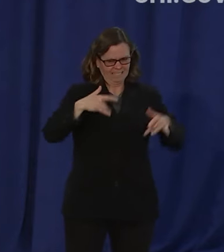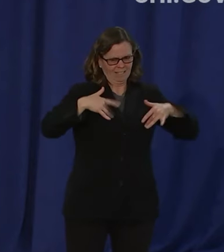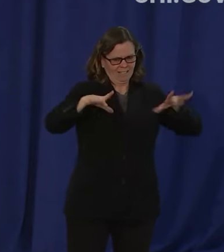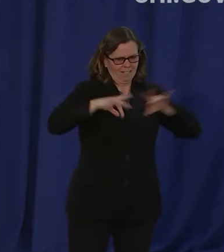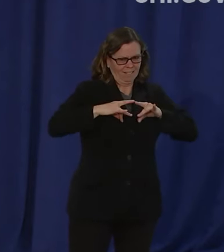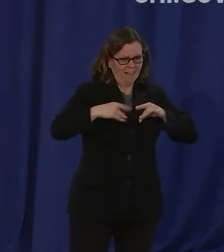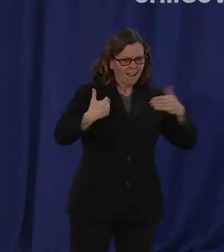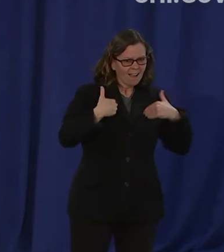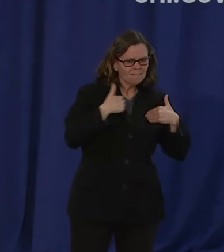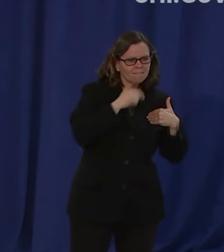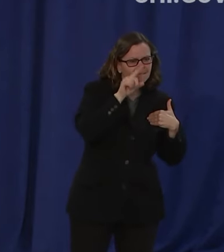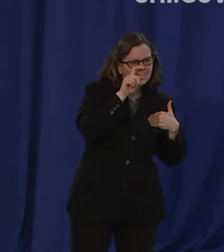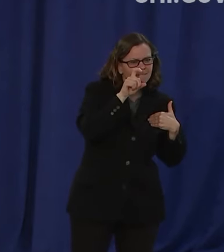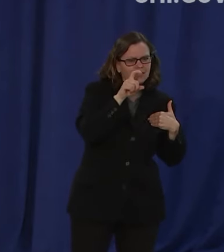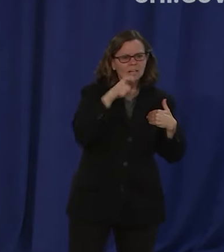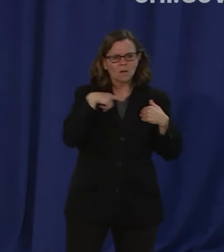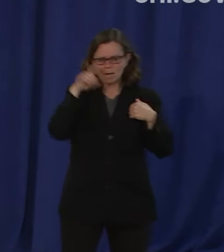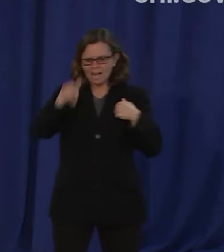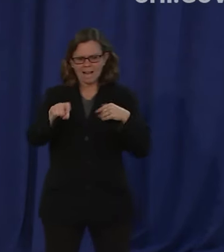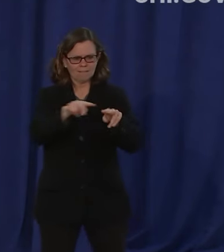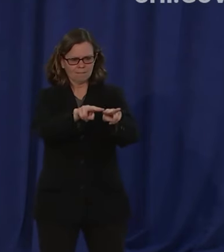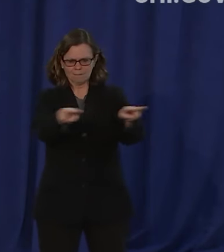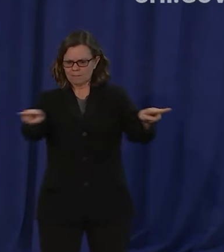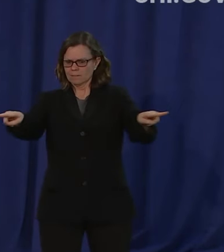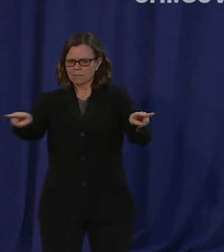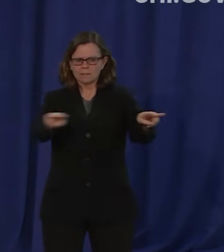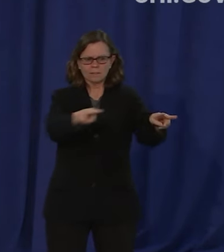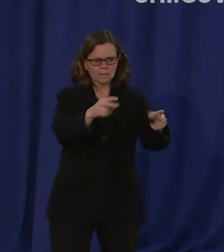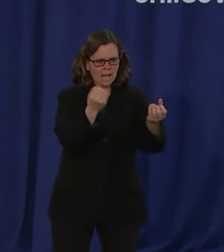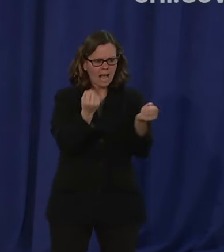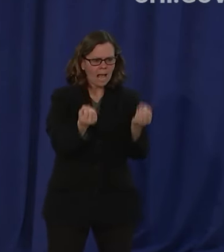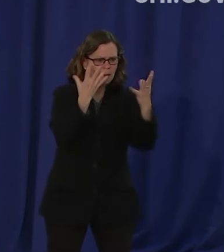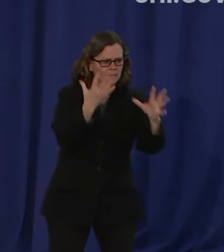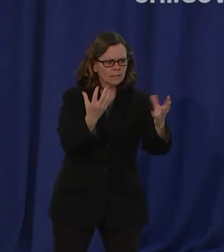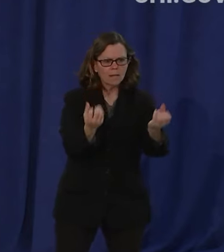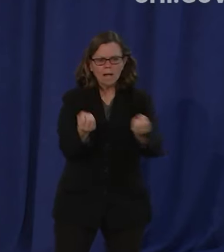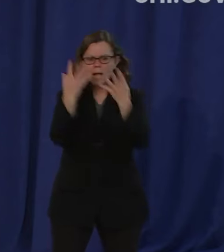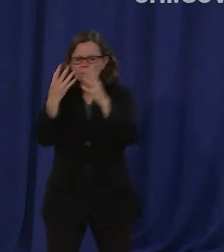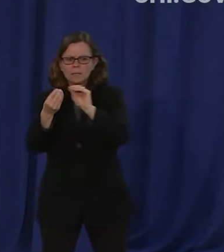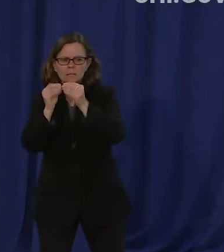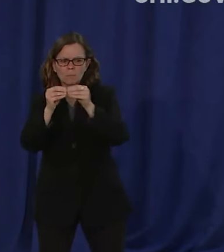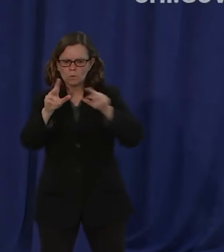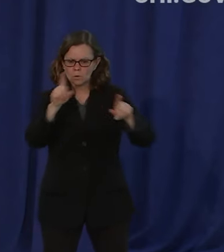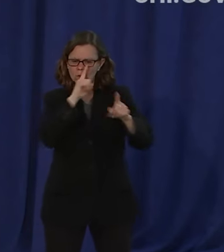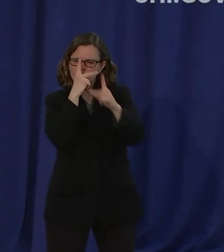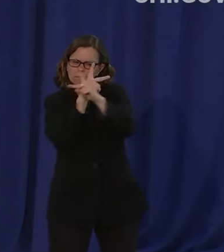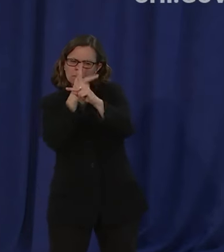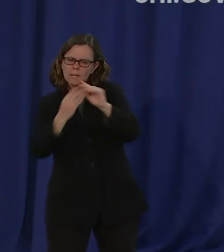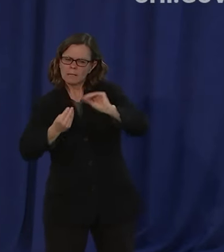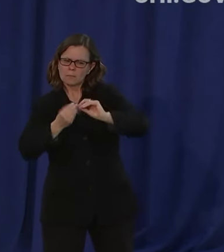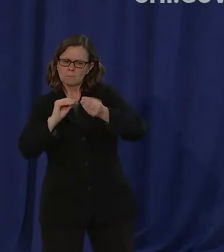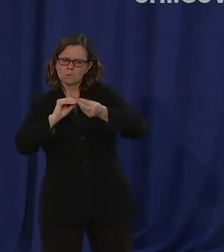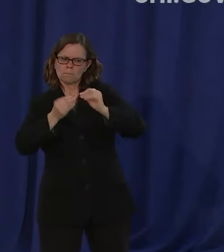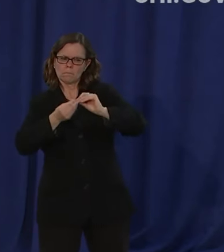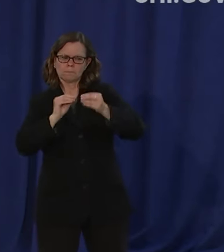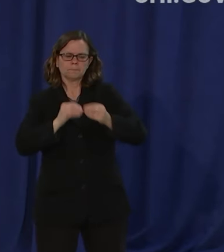widespread um contact tracing meaning that's the bread and butter of the public health department anyway but we've got to build the